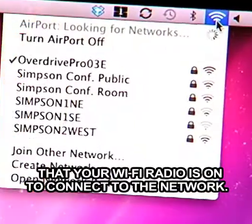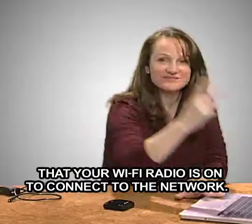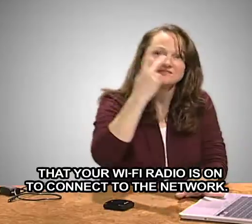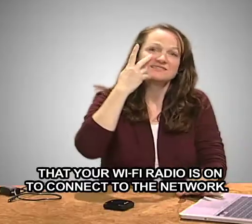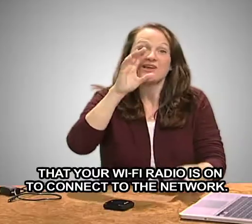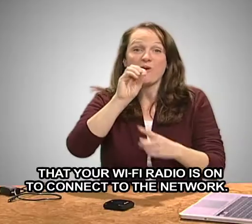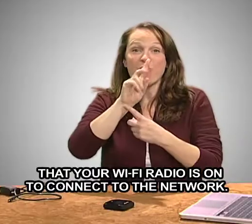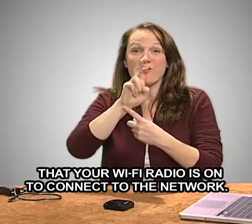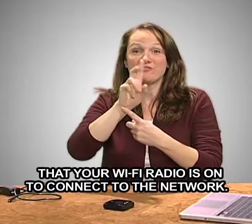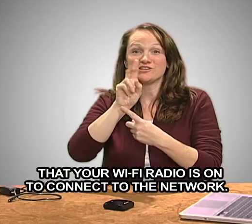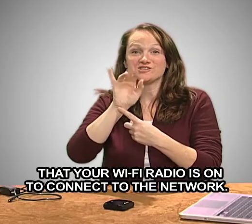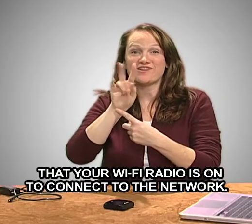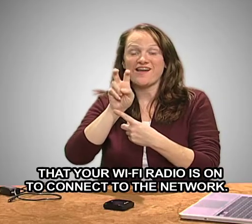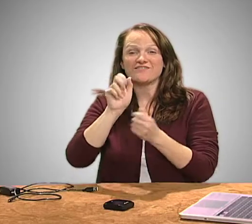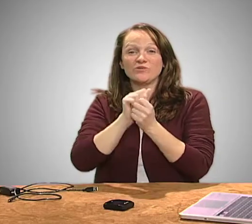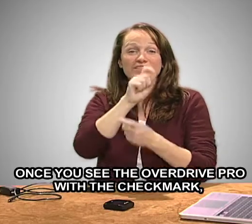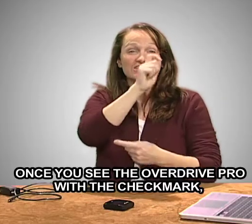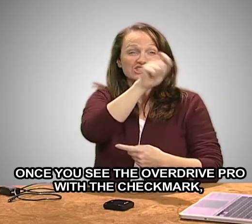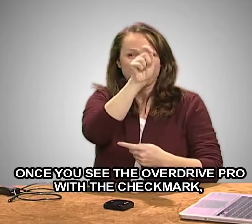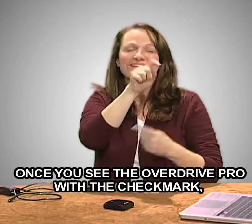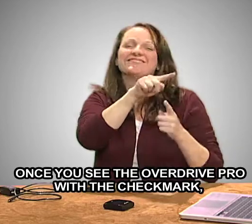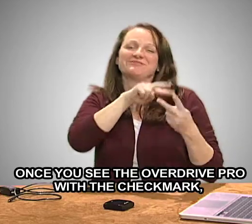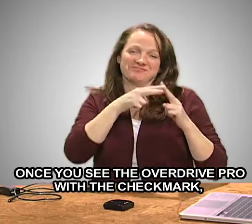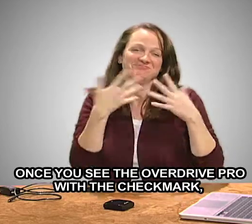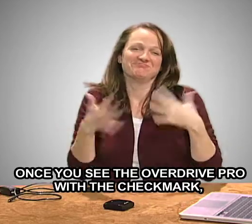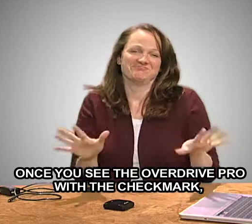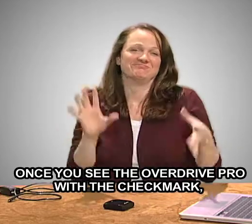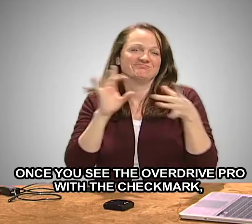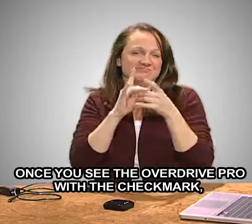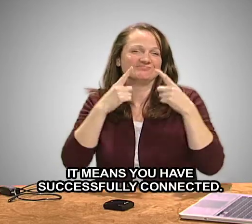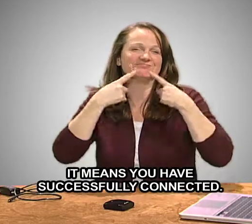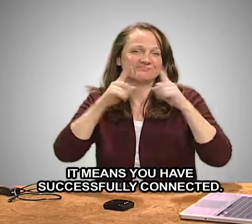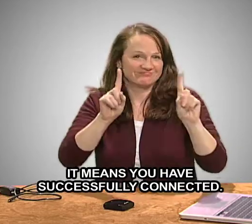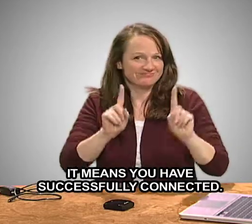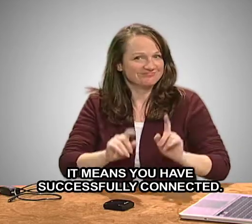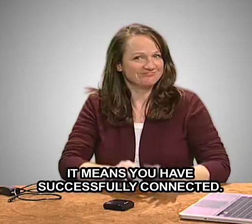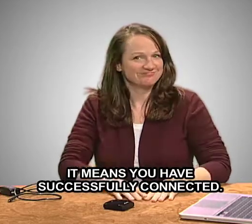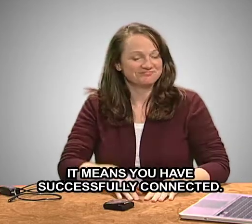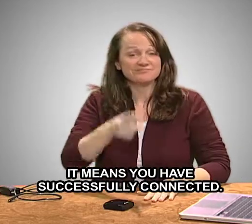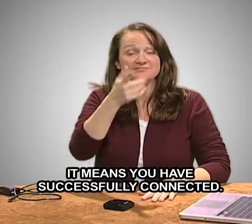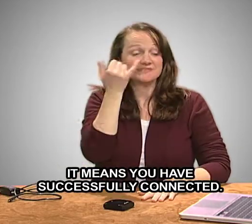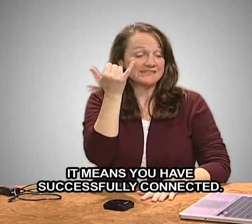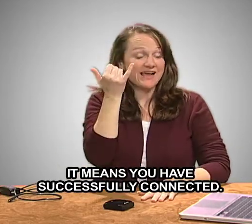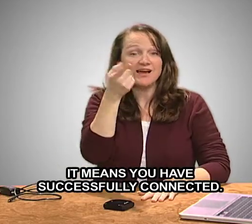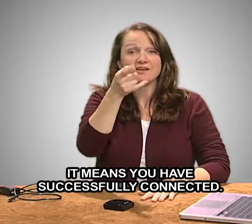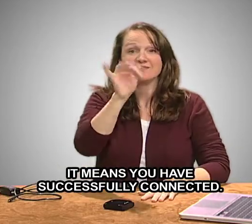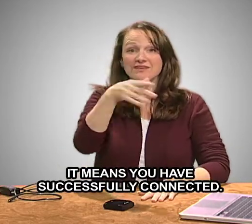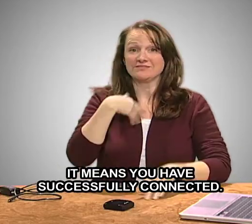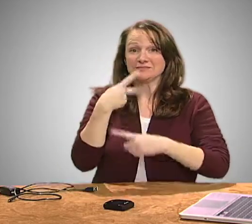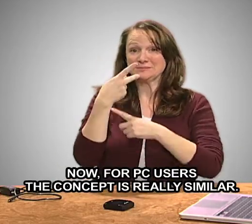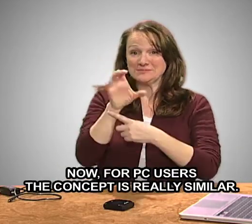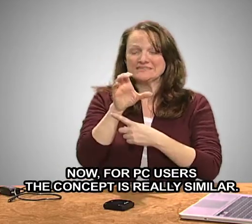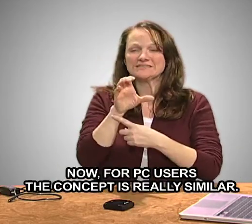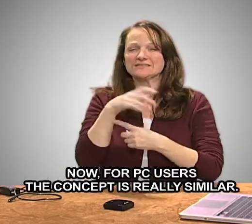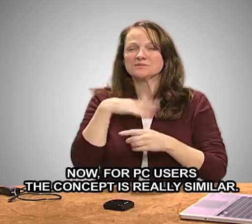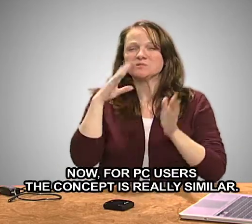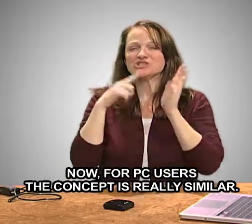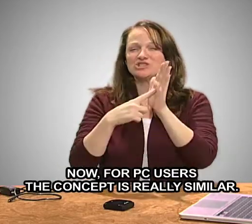is on to connect to the network. Once you see the OverDrive Pro with the check mark, that means you have successfully connected. Now for PC users,